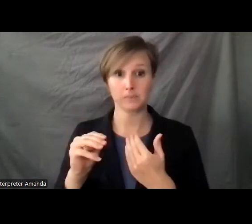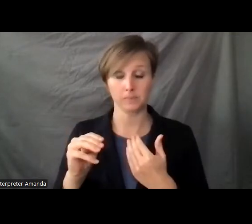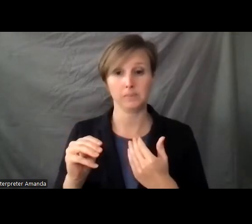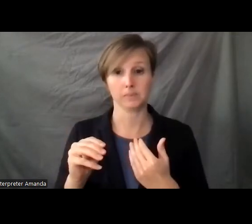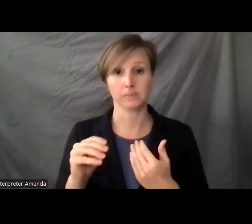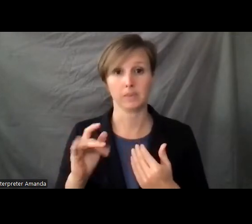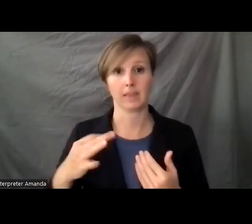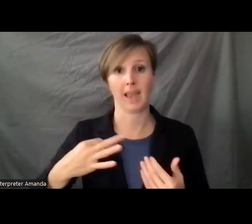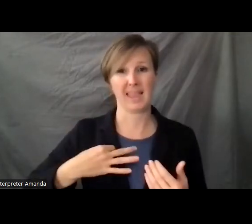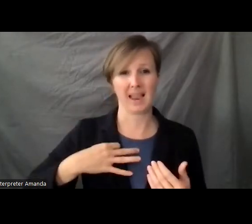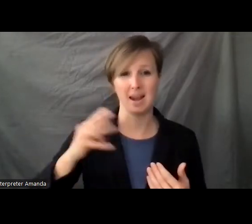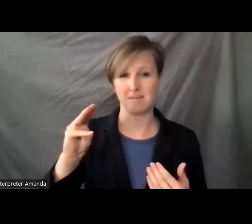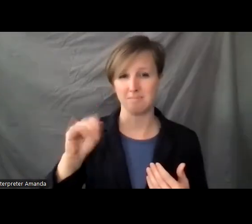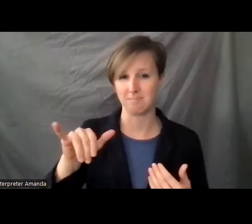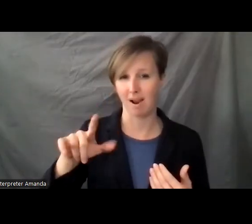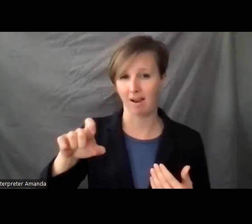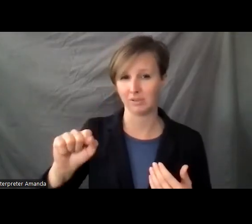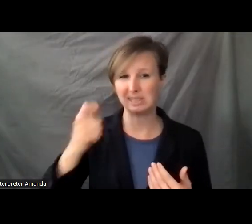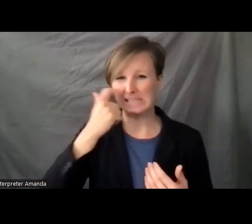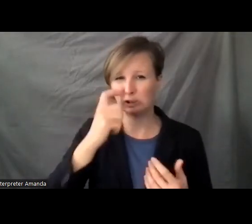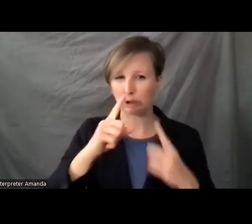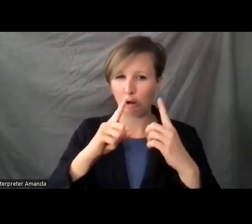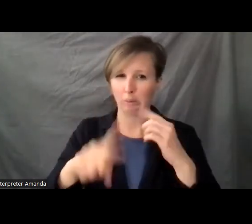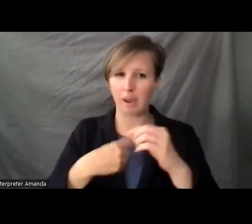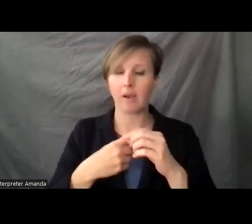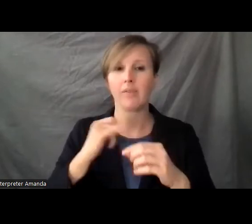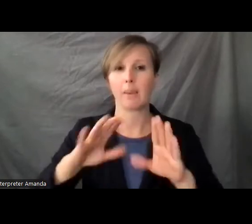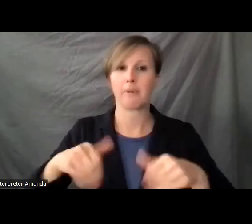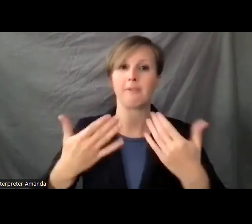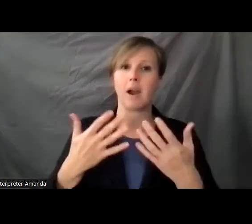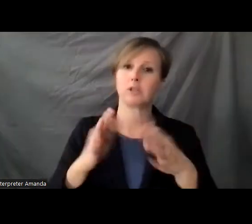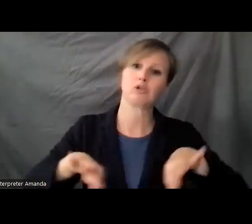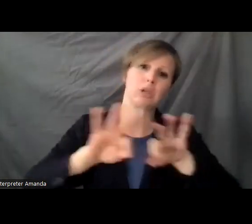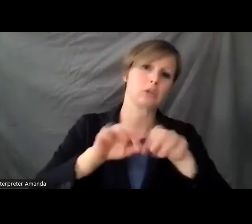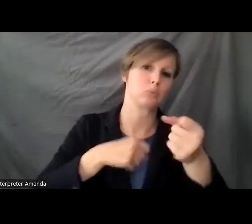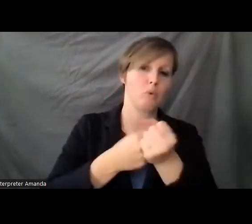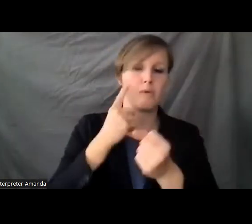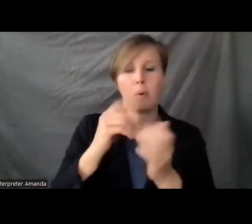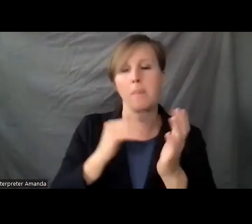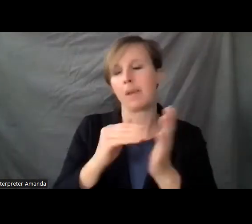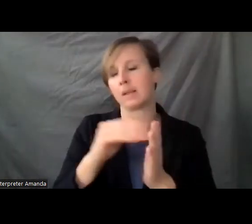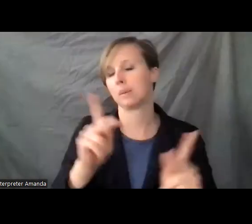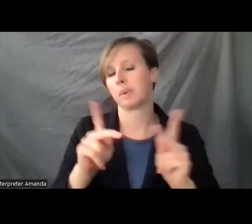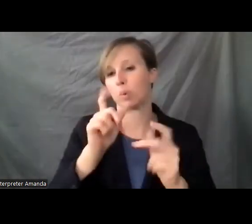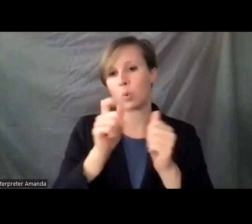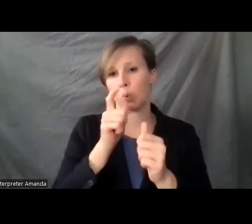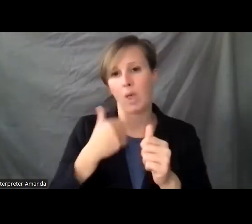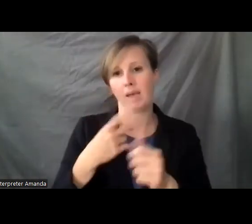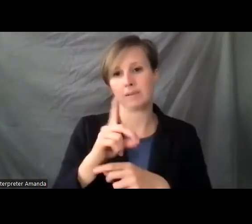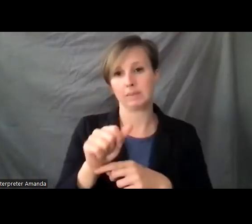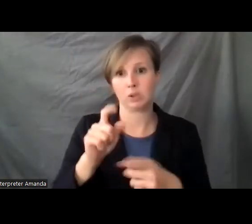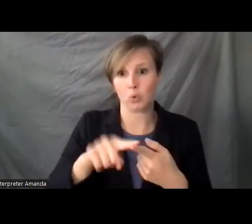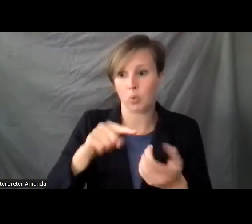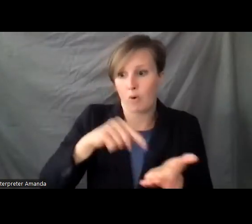Candidate Miles just referenced a little bit in working with Social Security provides critical support for millions of people with disabilities to be able to afford necessities,